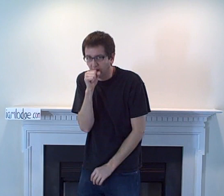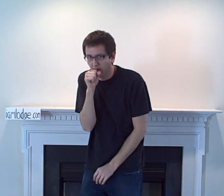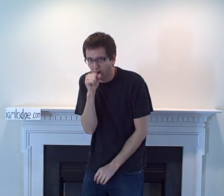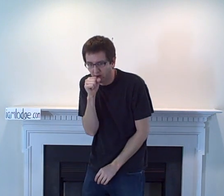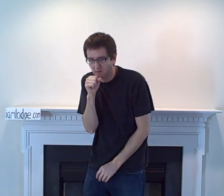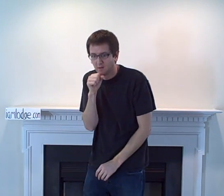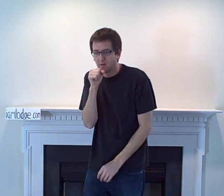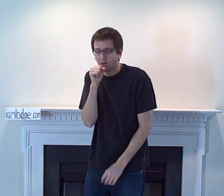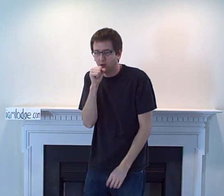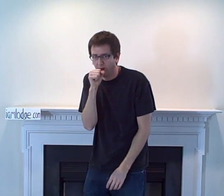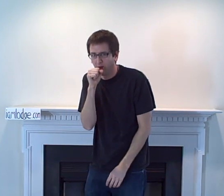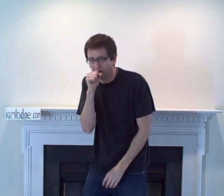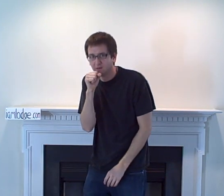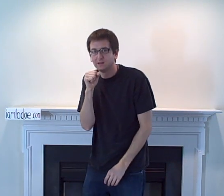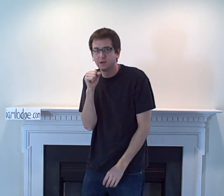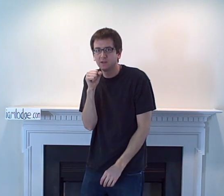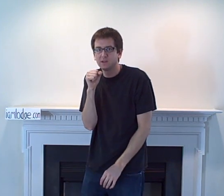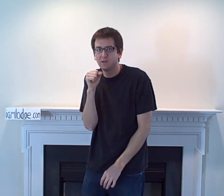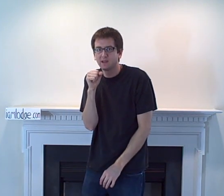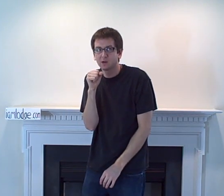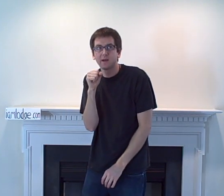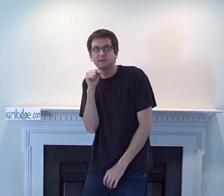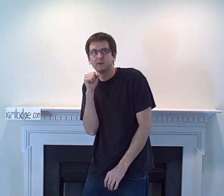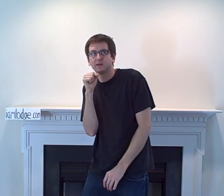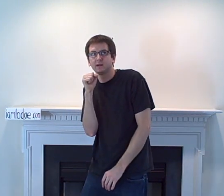look at you like your bacteria.